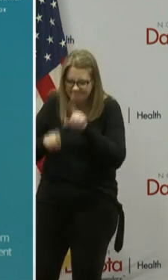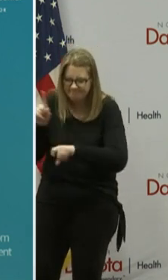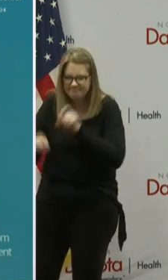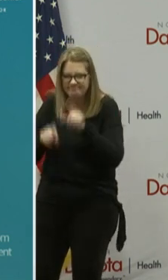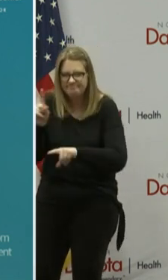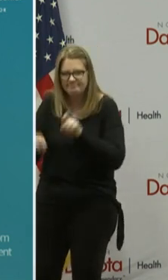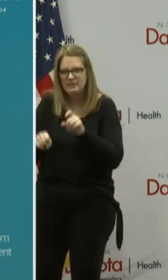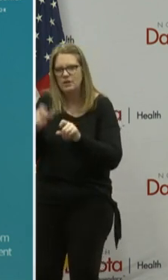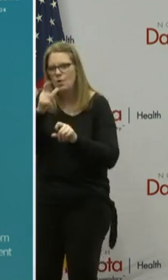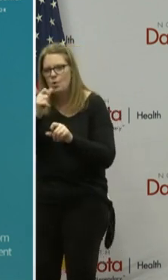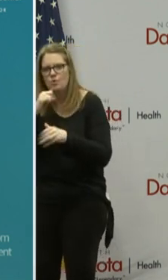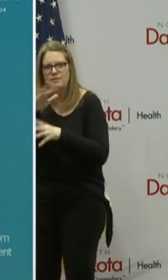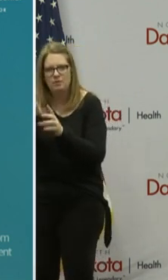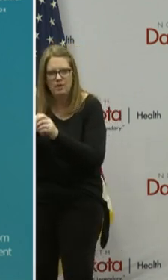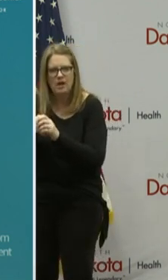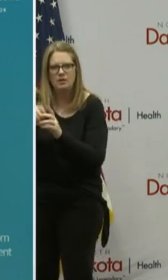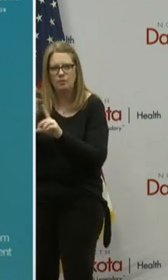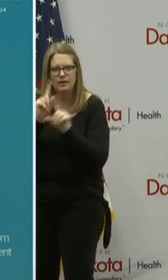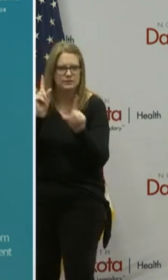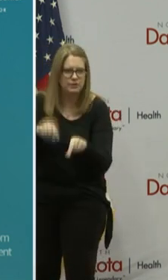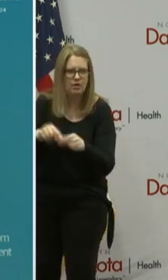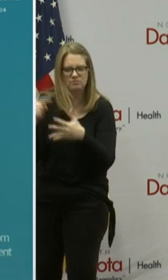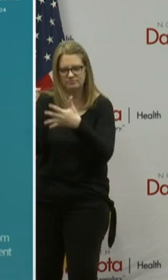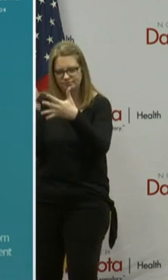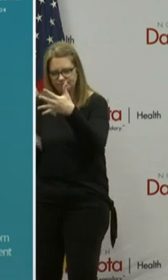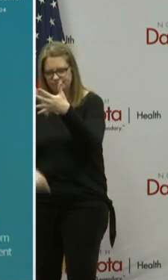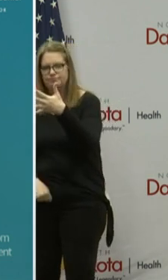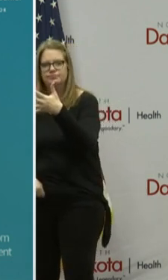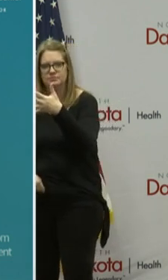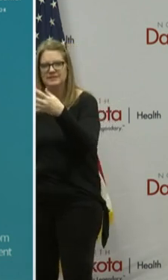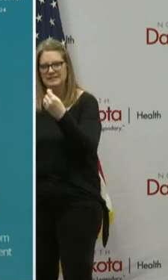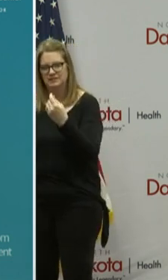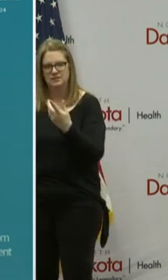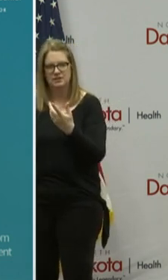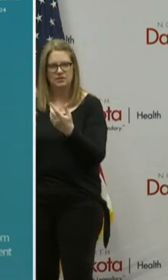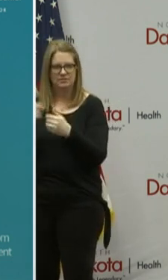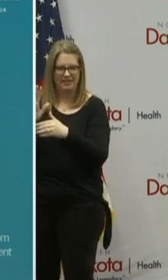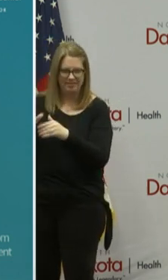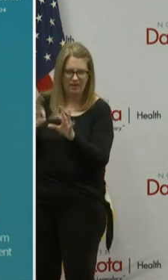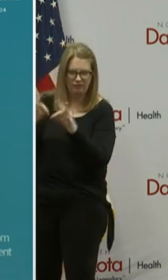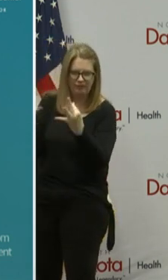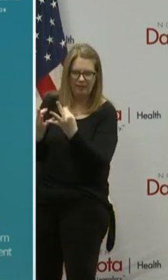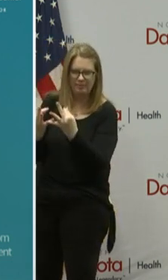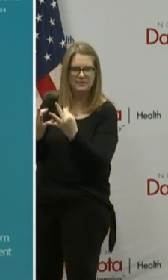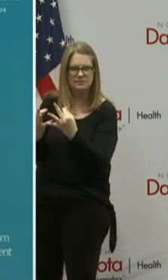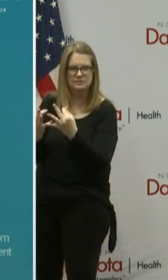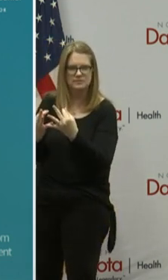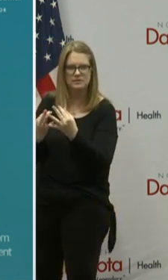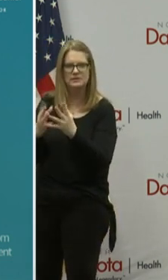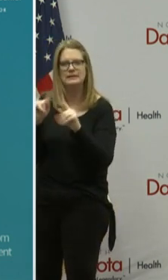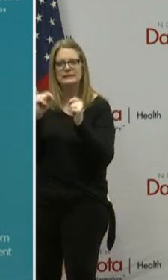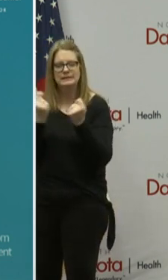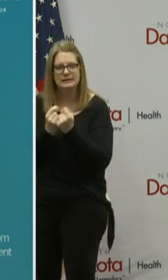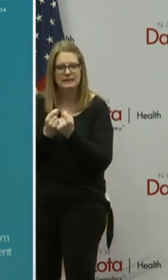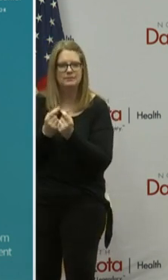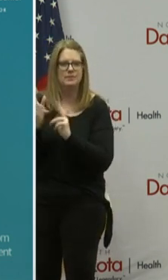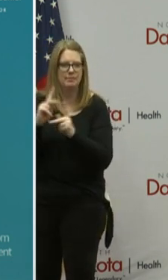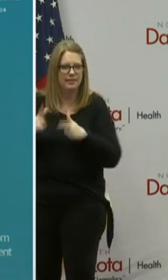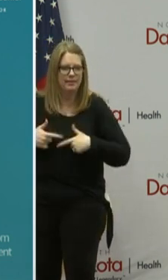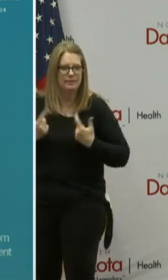know exactly how many team members how many household residents